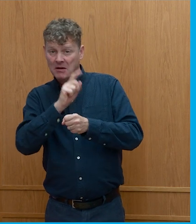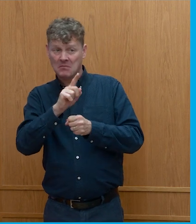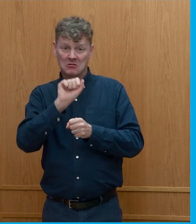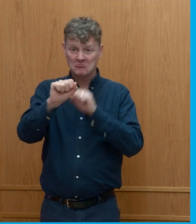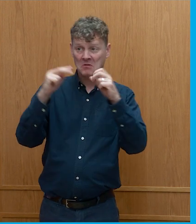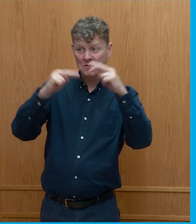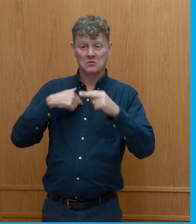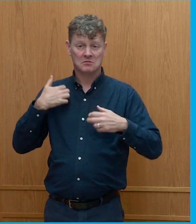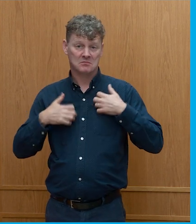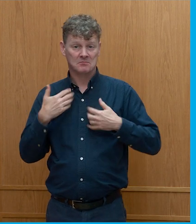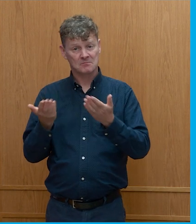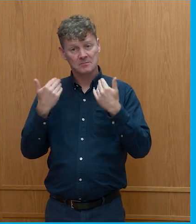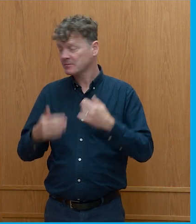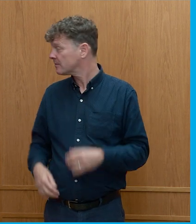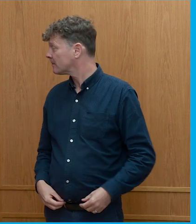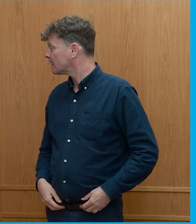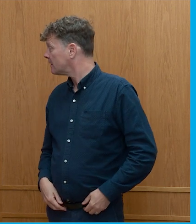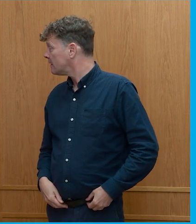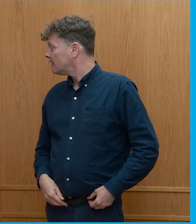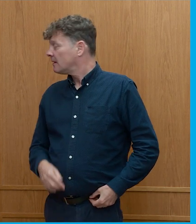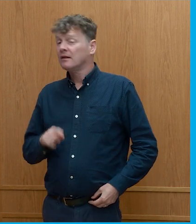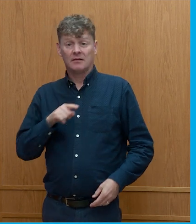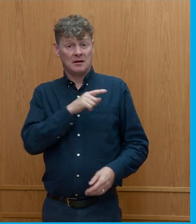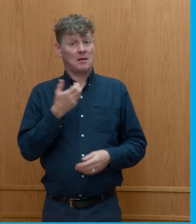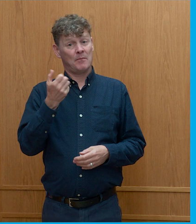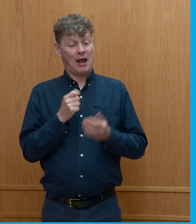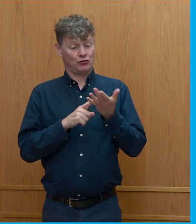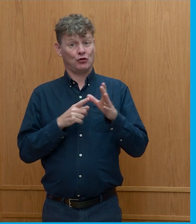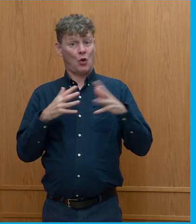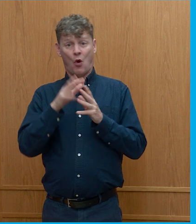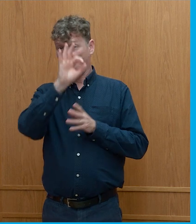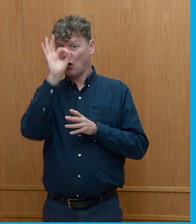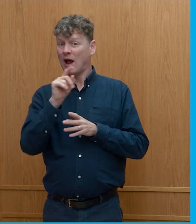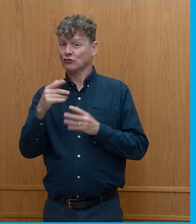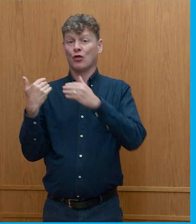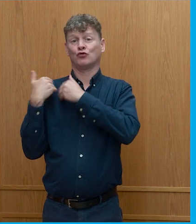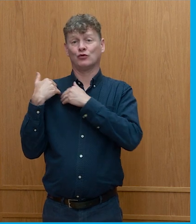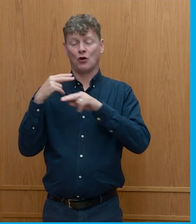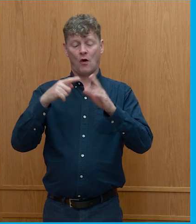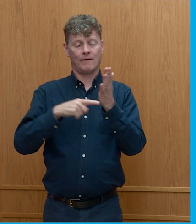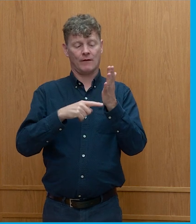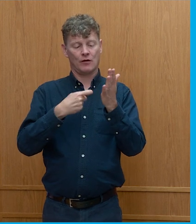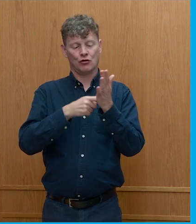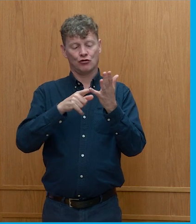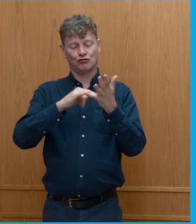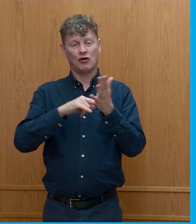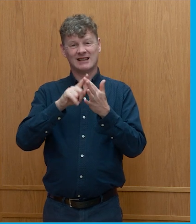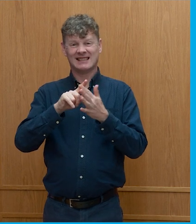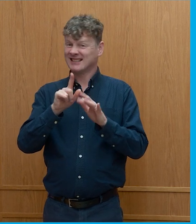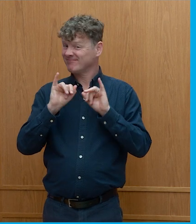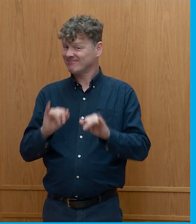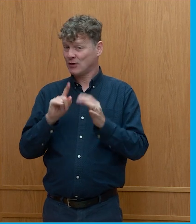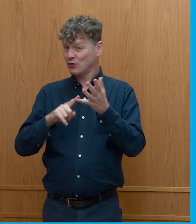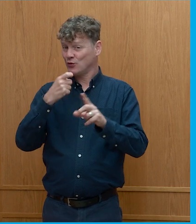well it's a it's a pensions law question and the duties of trustees um so it's a uk government function and one that is